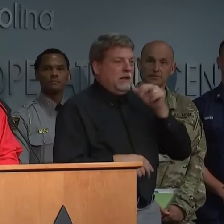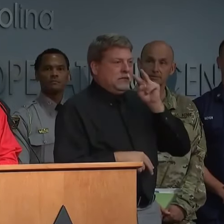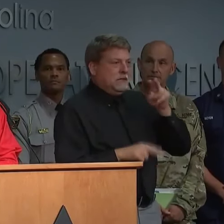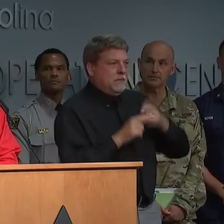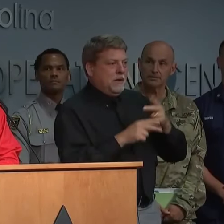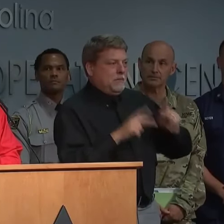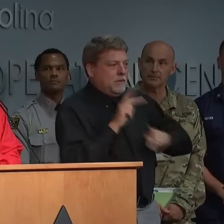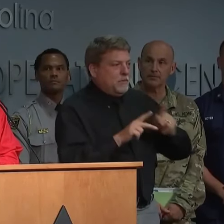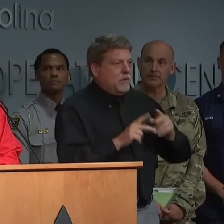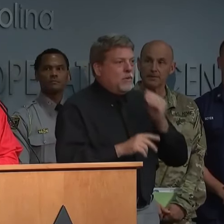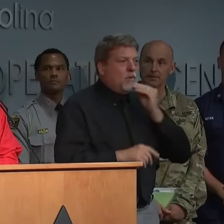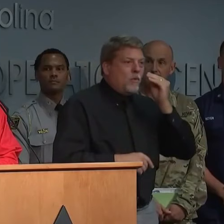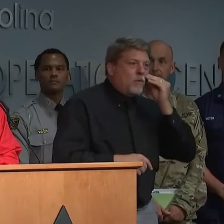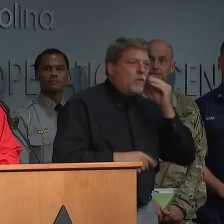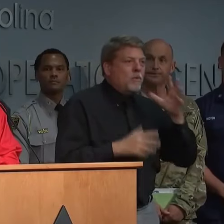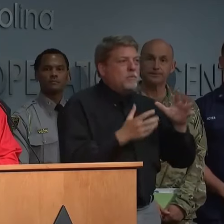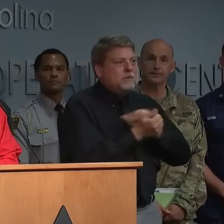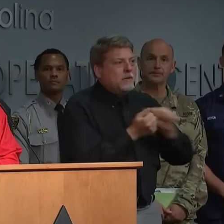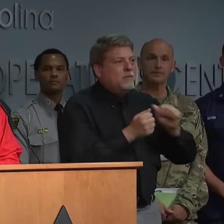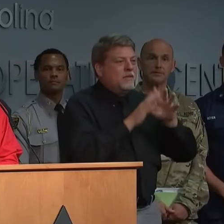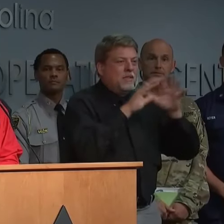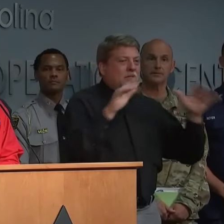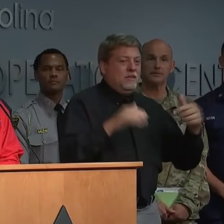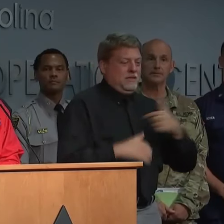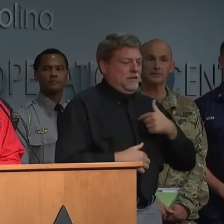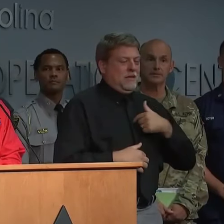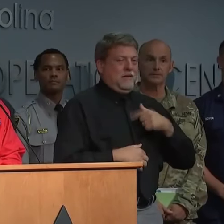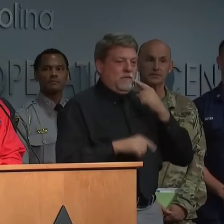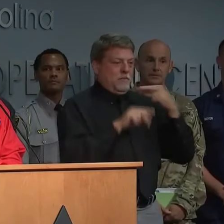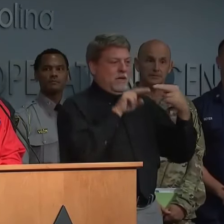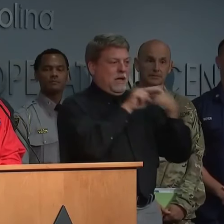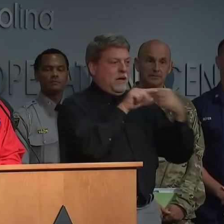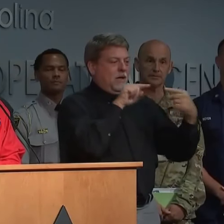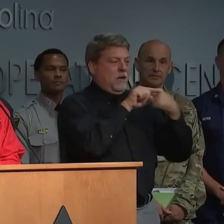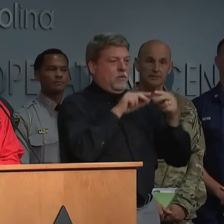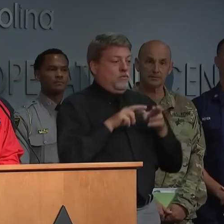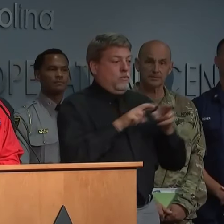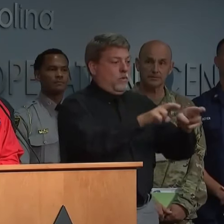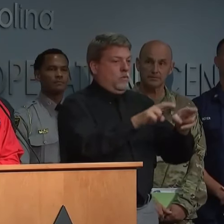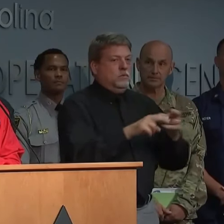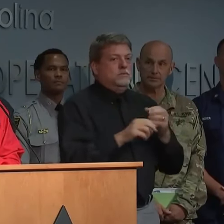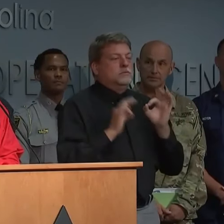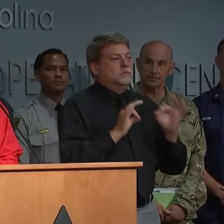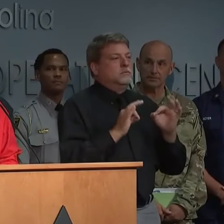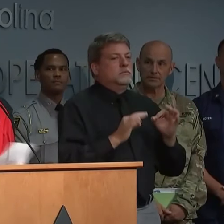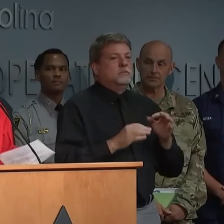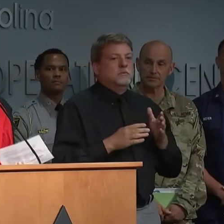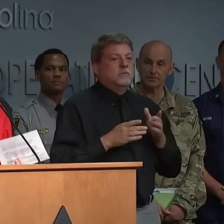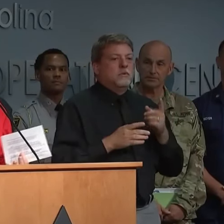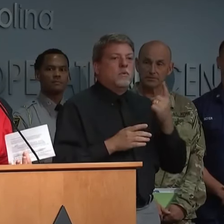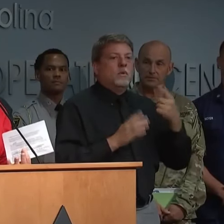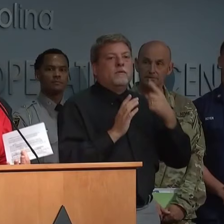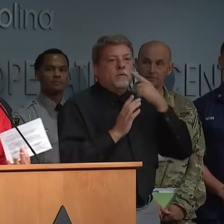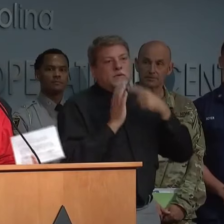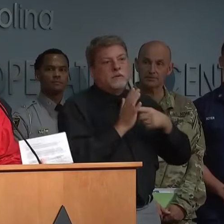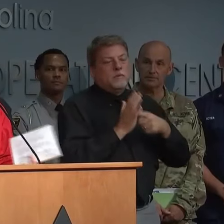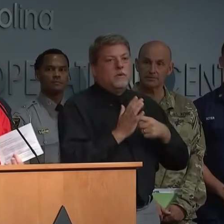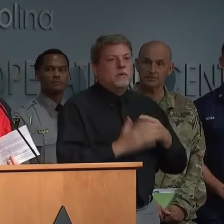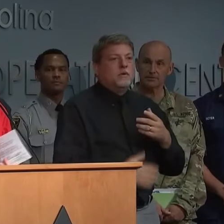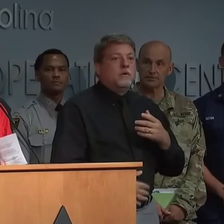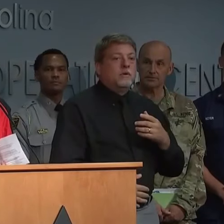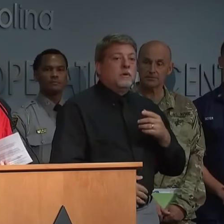element, you know, impacts to housing, all those. But purely from the transportation, a great example would be, you know,